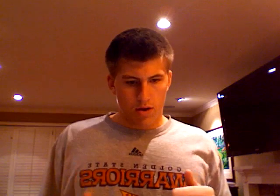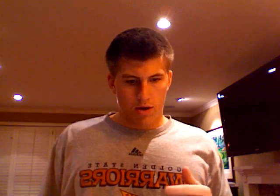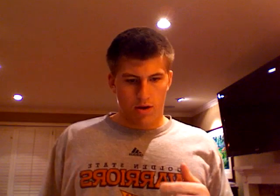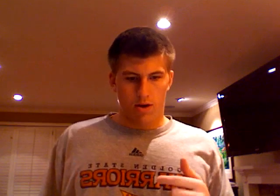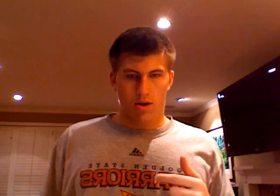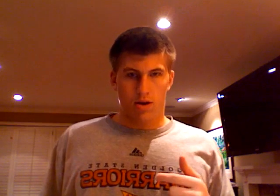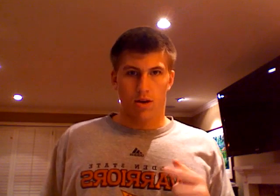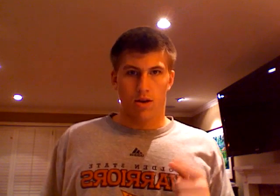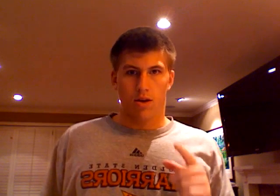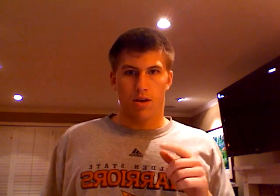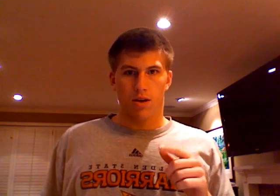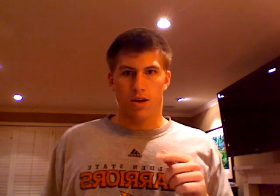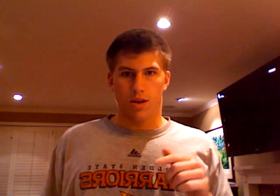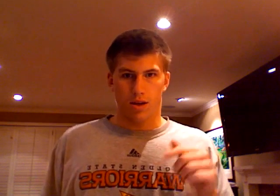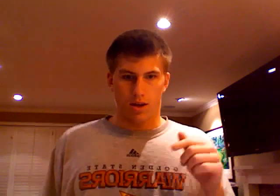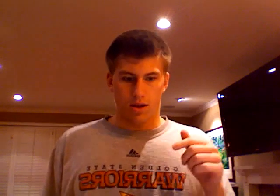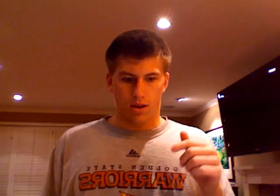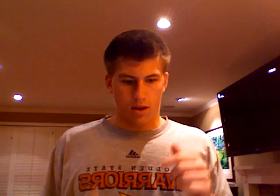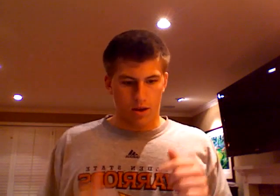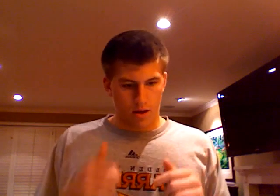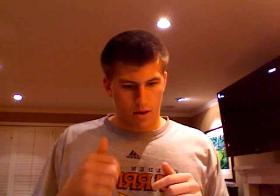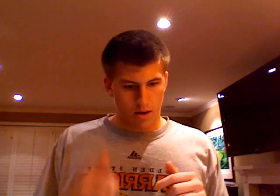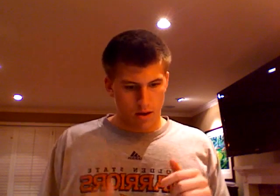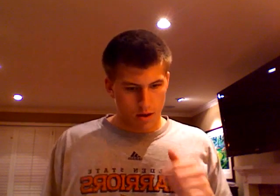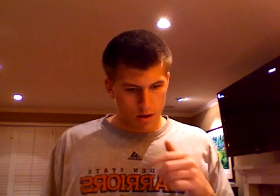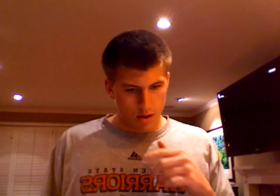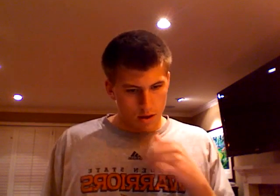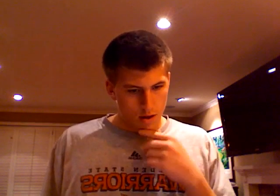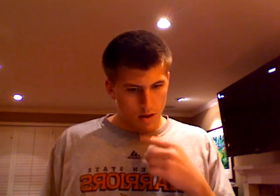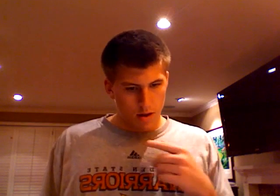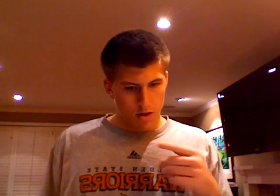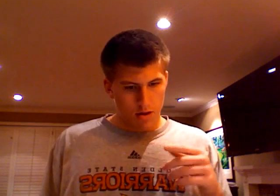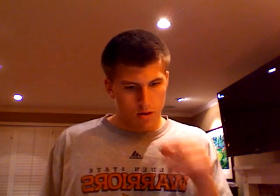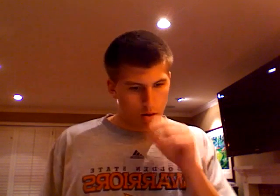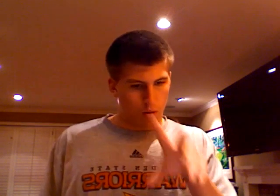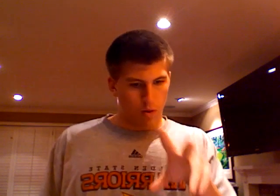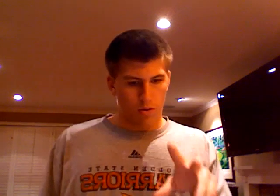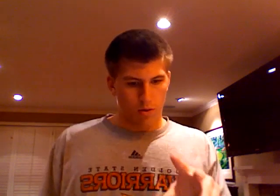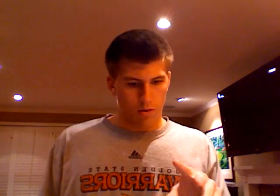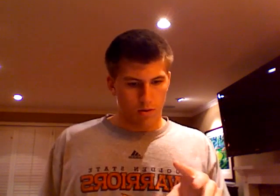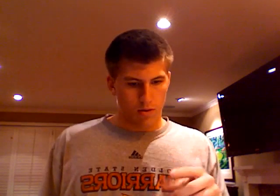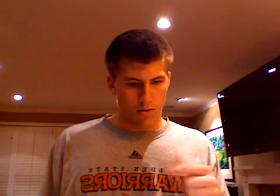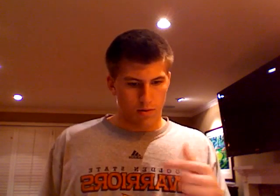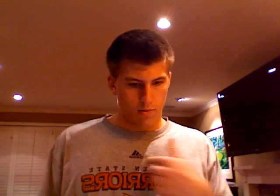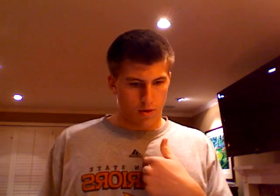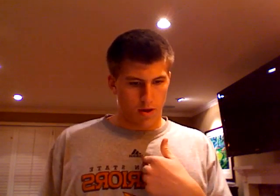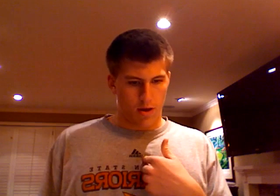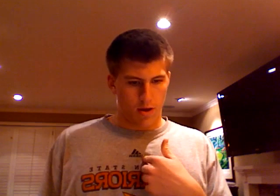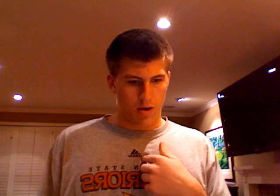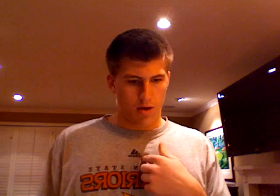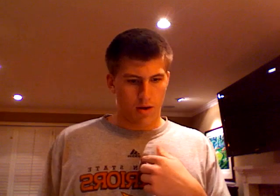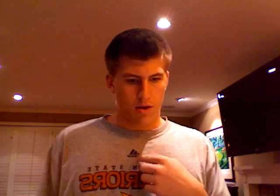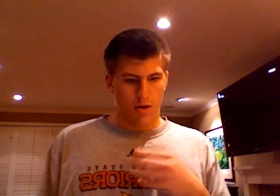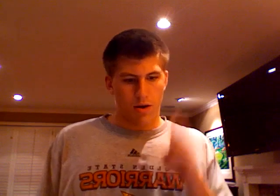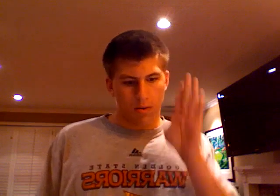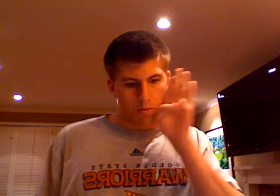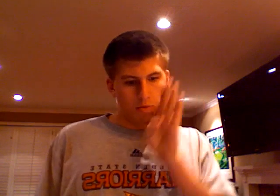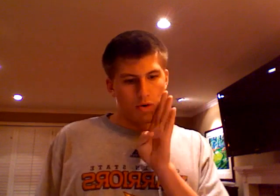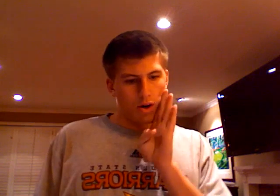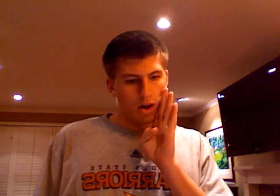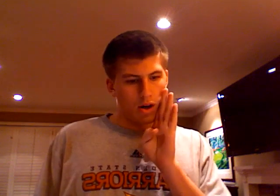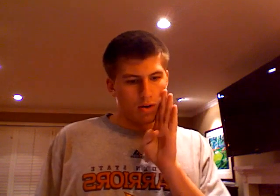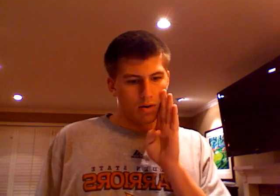He told me brown